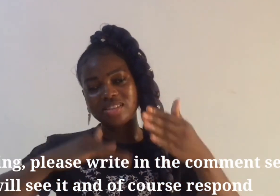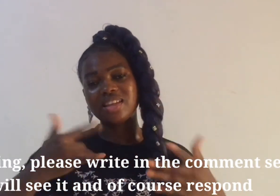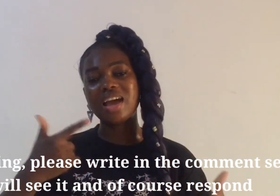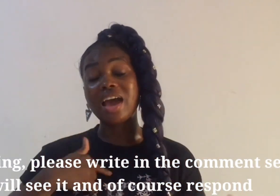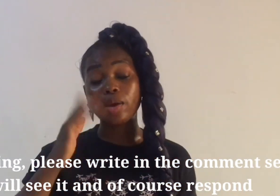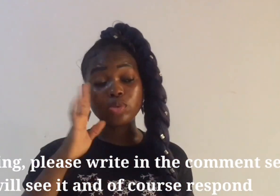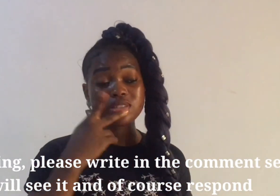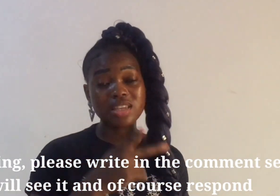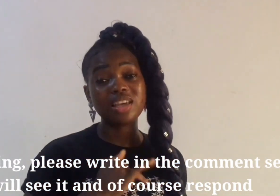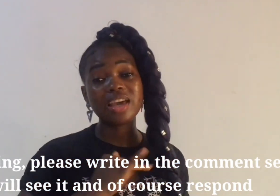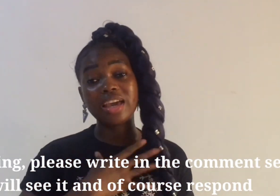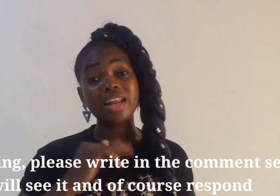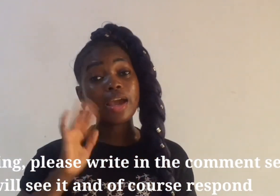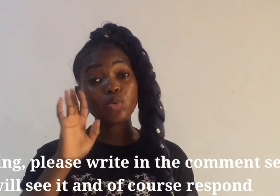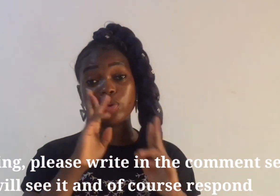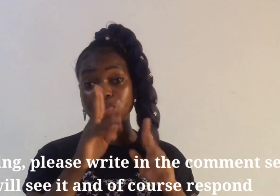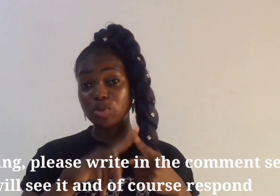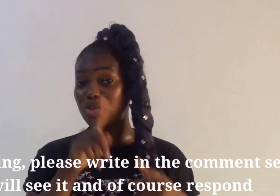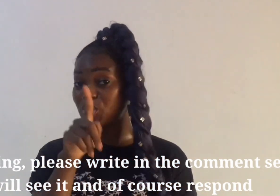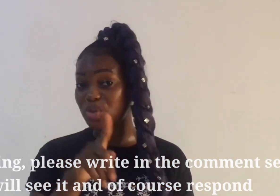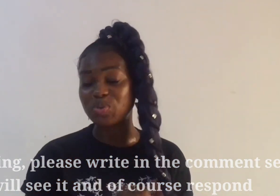i will see and i will respond to you